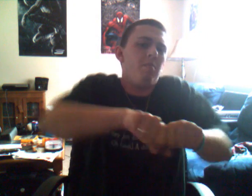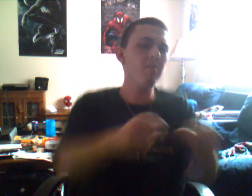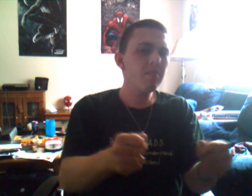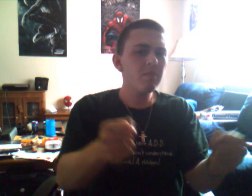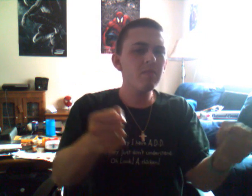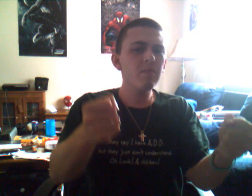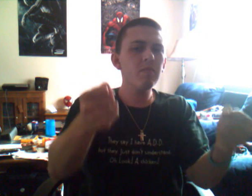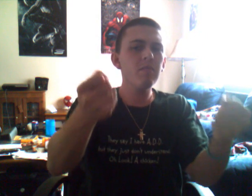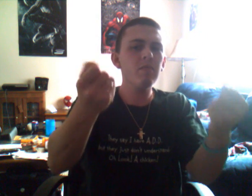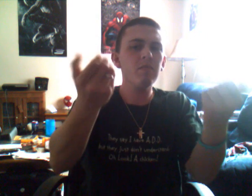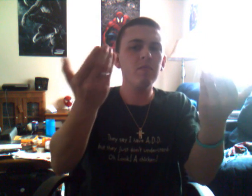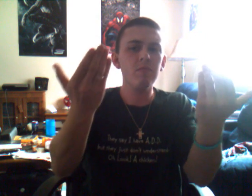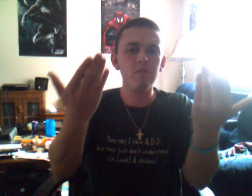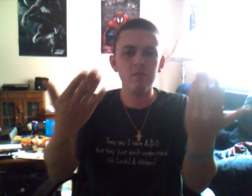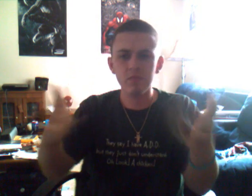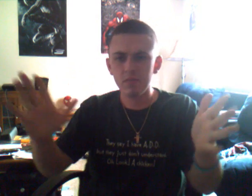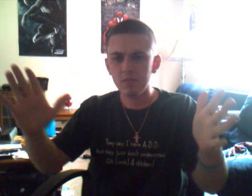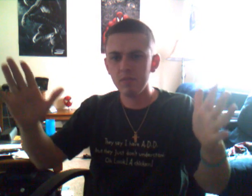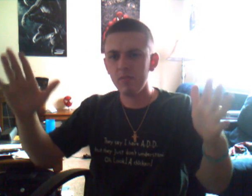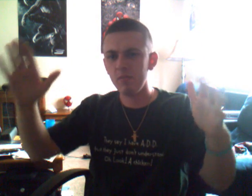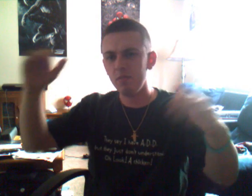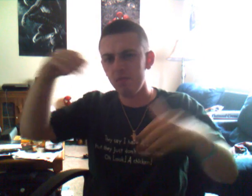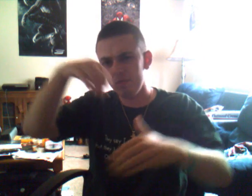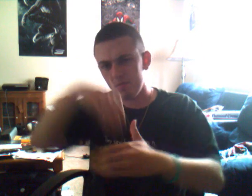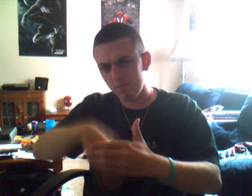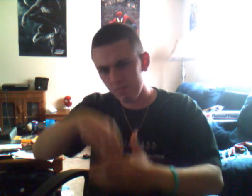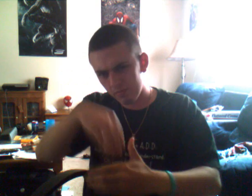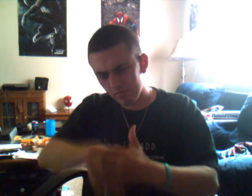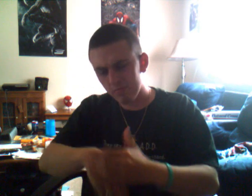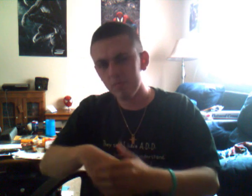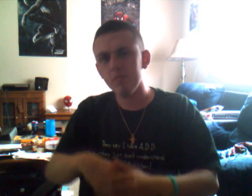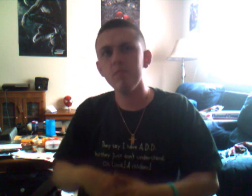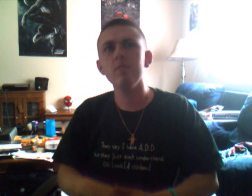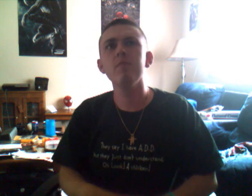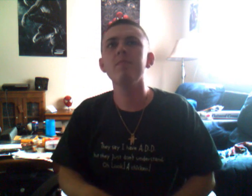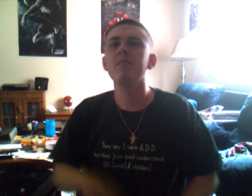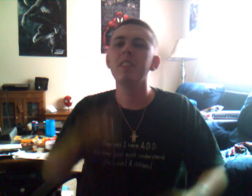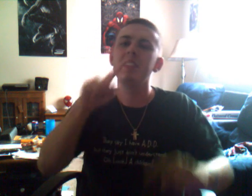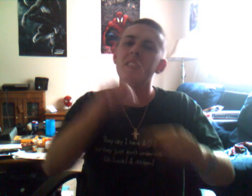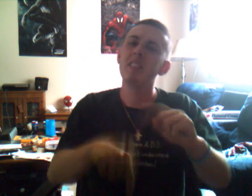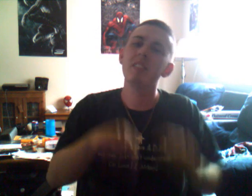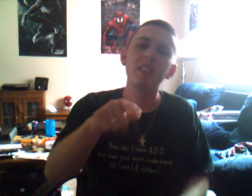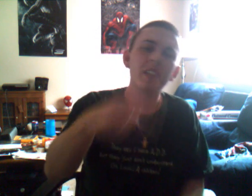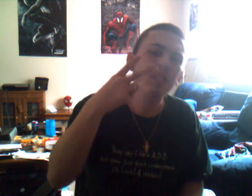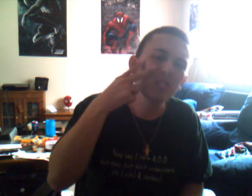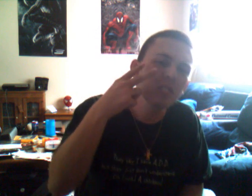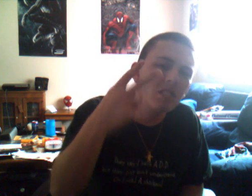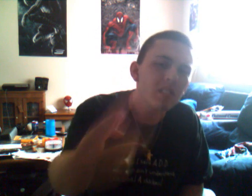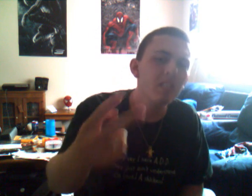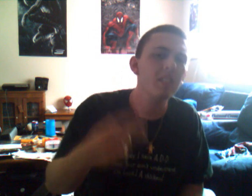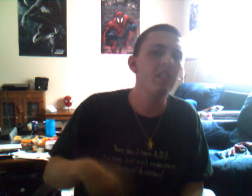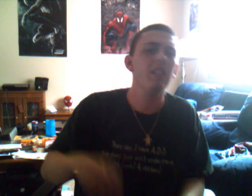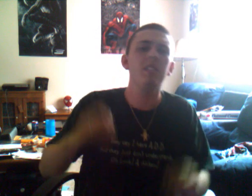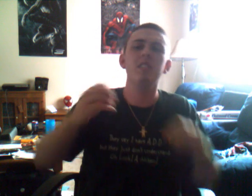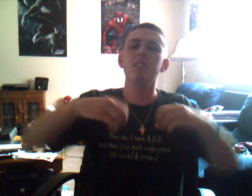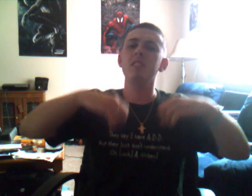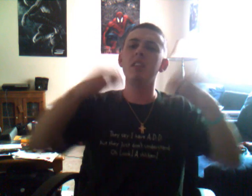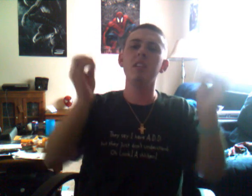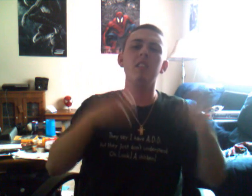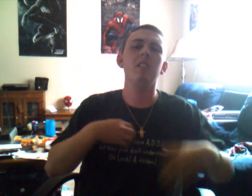walking inside. Can't you see that there's nothing